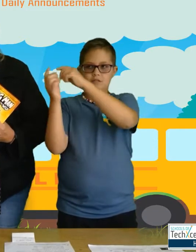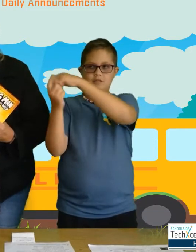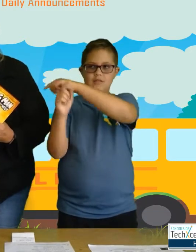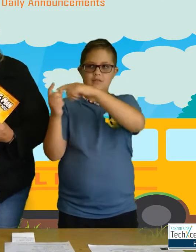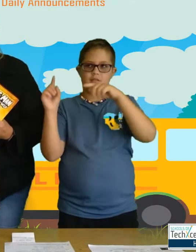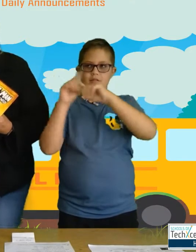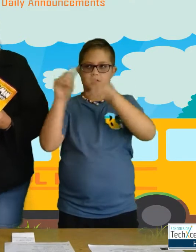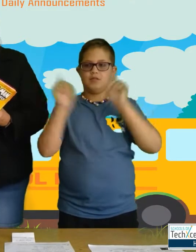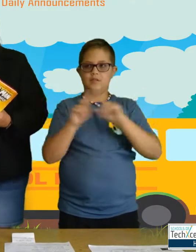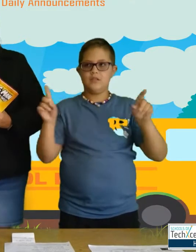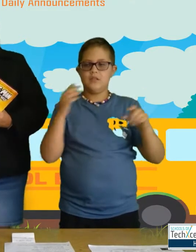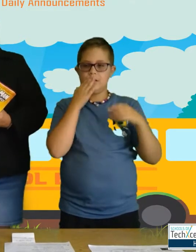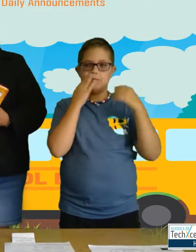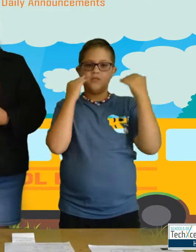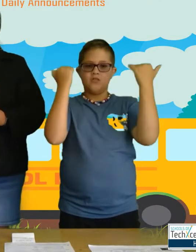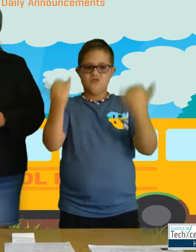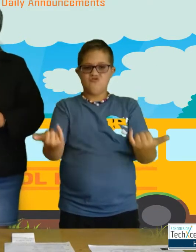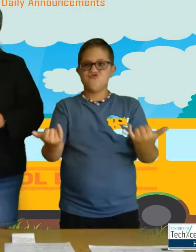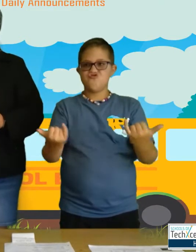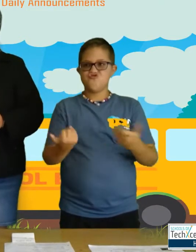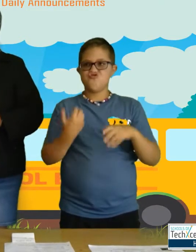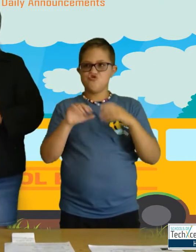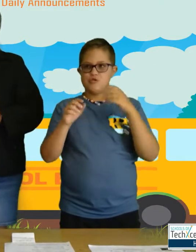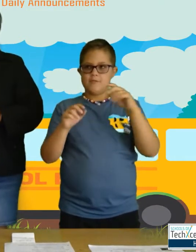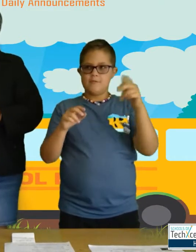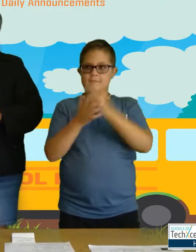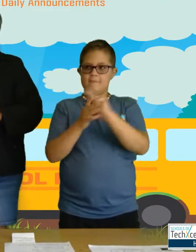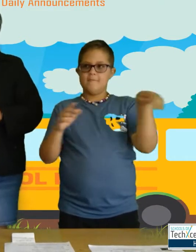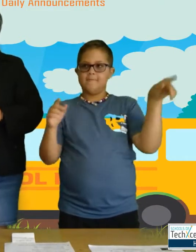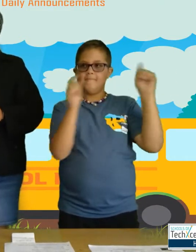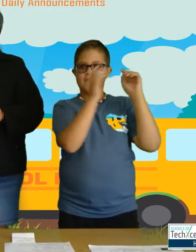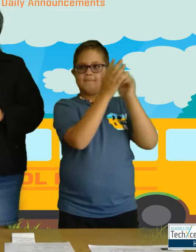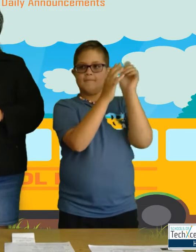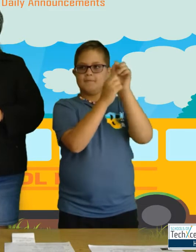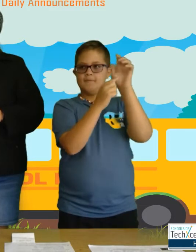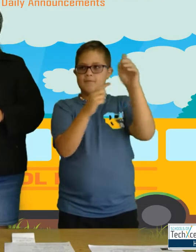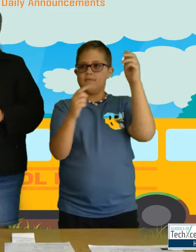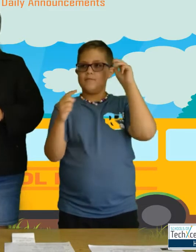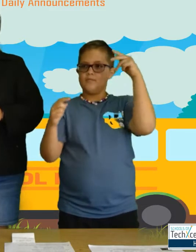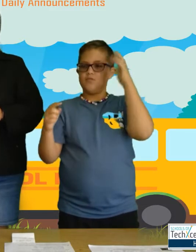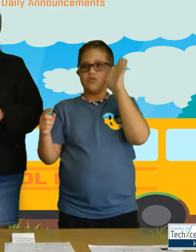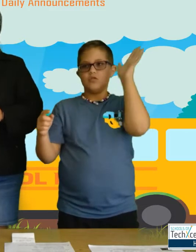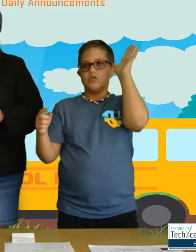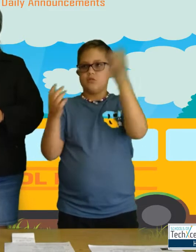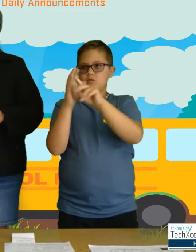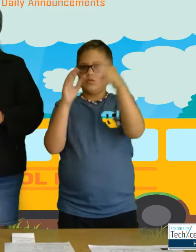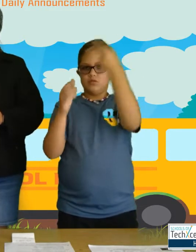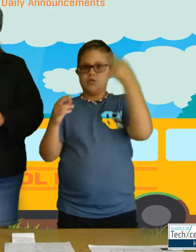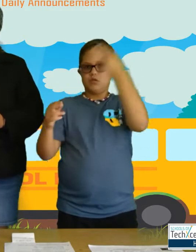Now remind your parents we'll be there Thursday for back to school night.